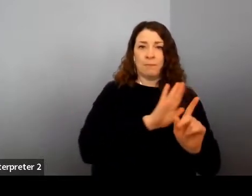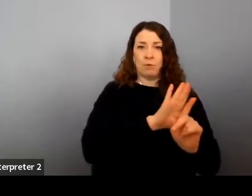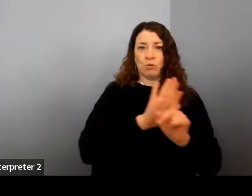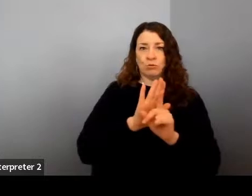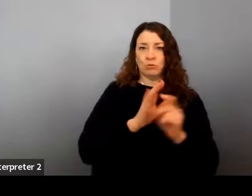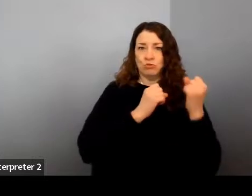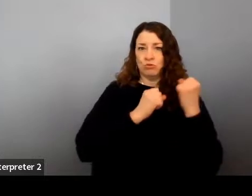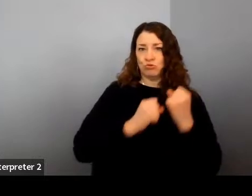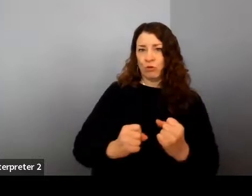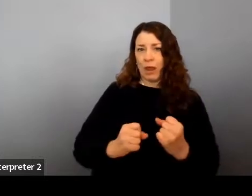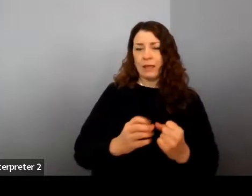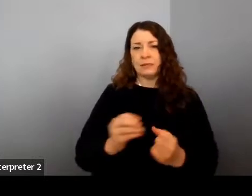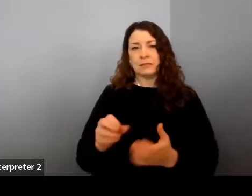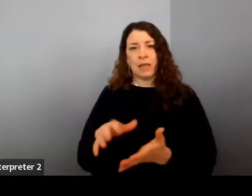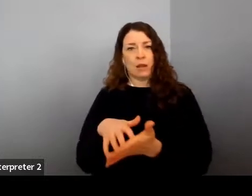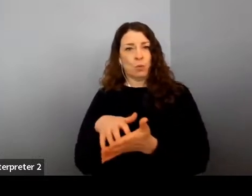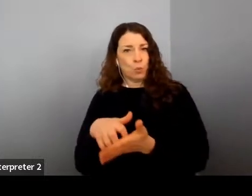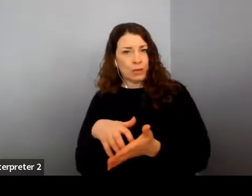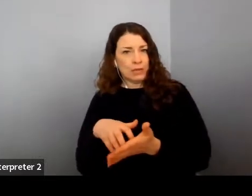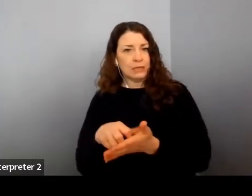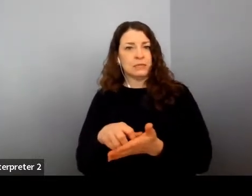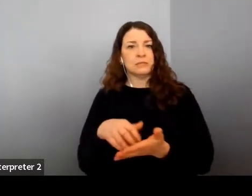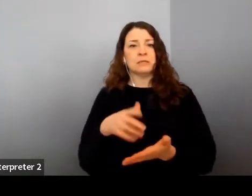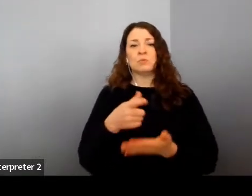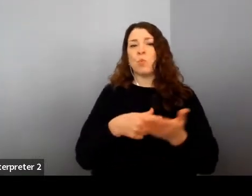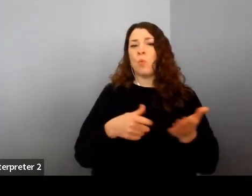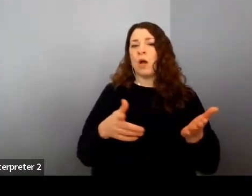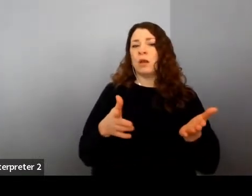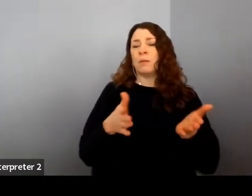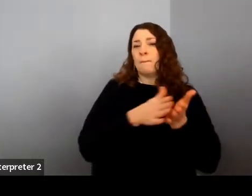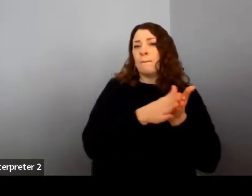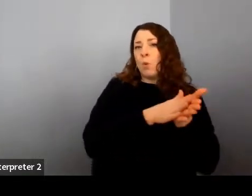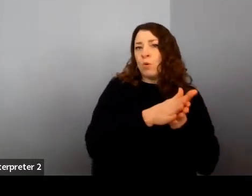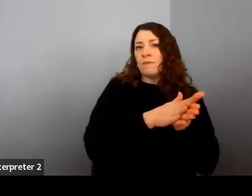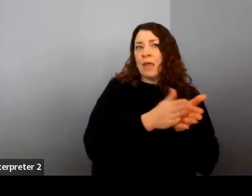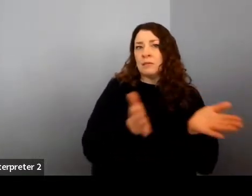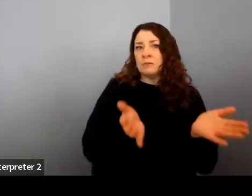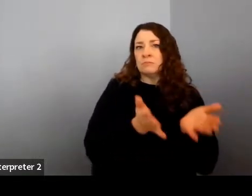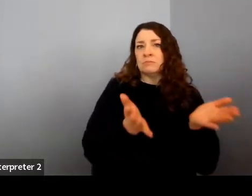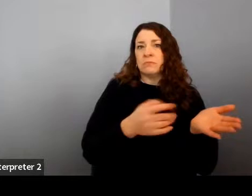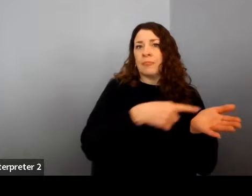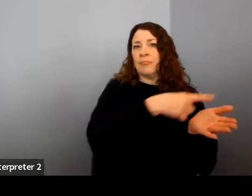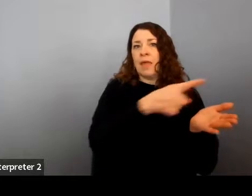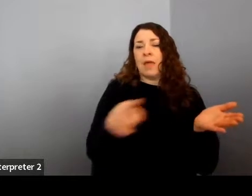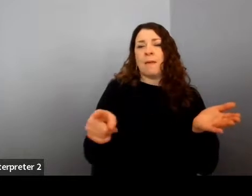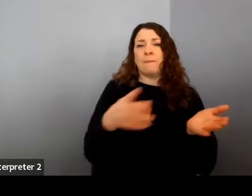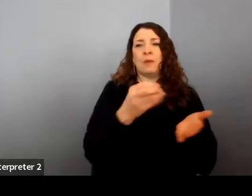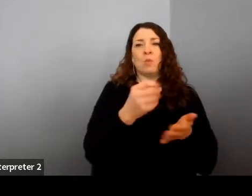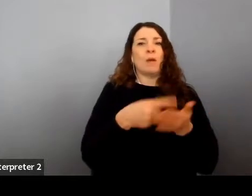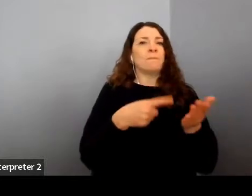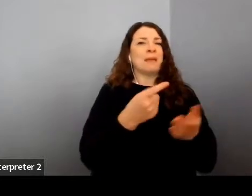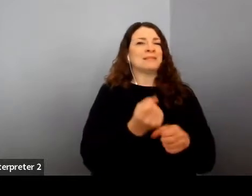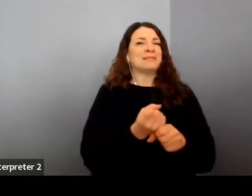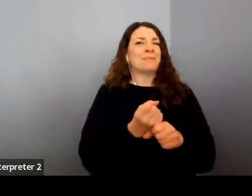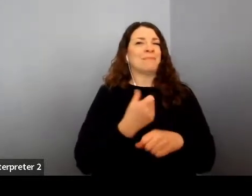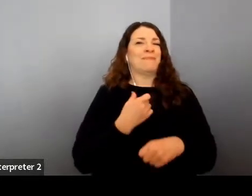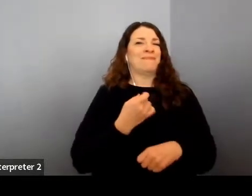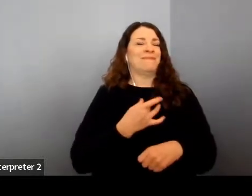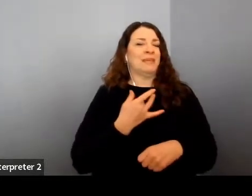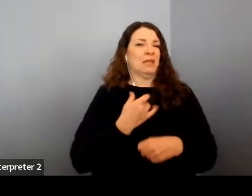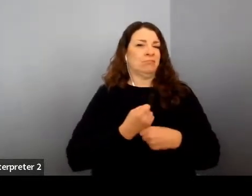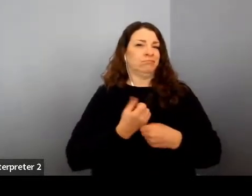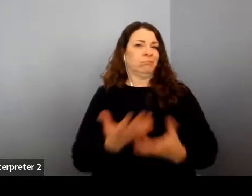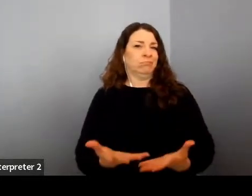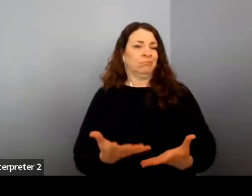their kryptonites, and more importantly, what motivates them versus what drains them. You know, you can have equally skilled employees, but